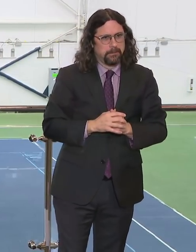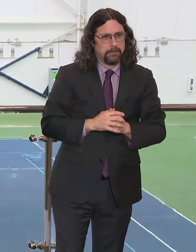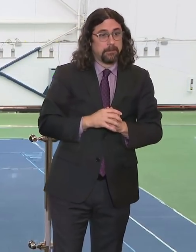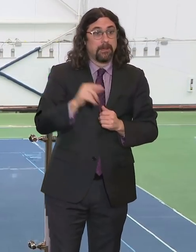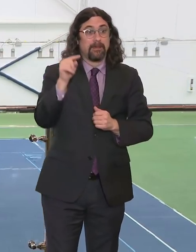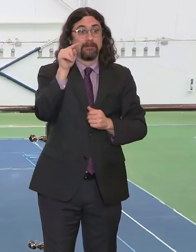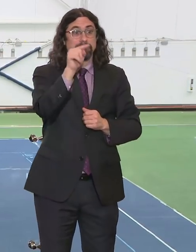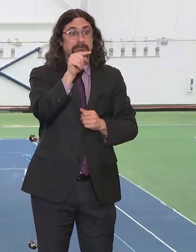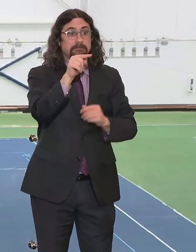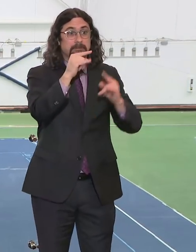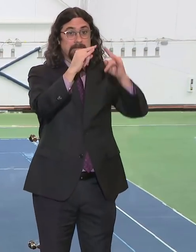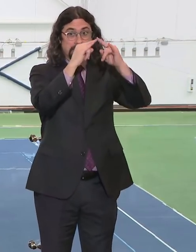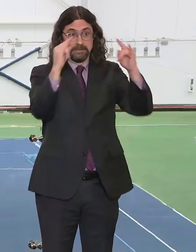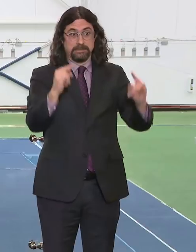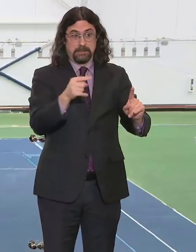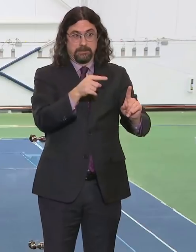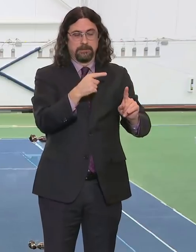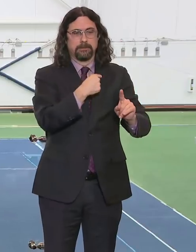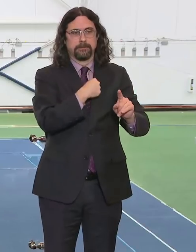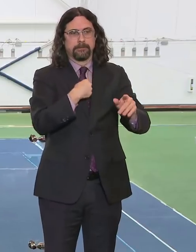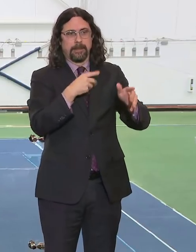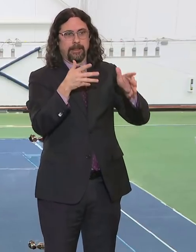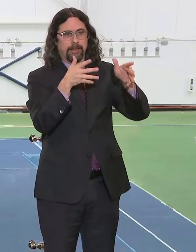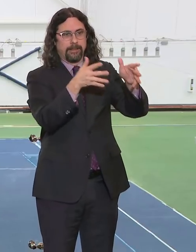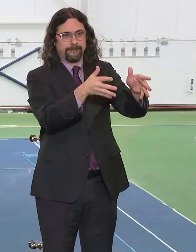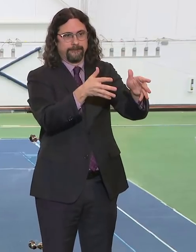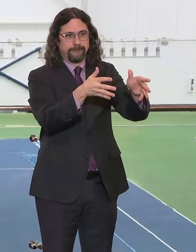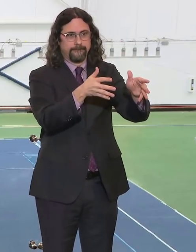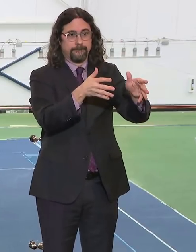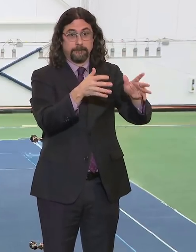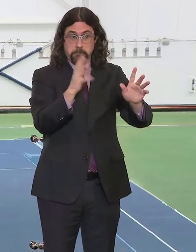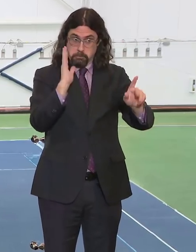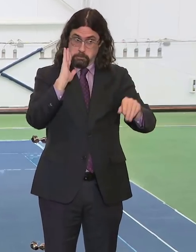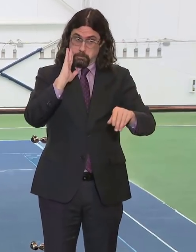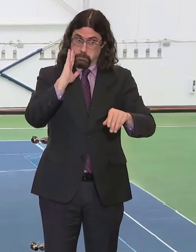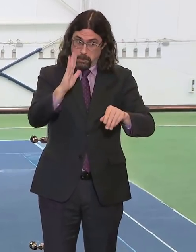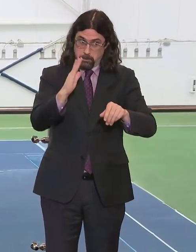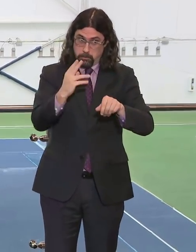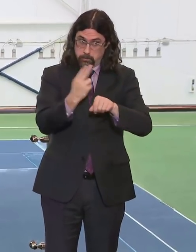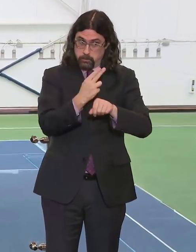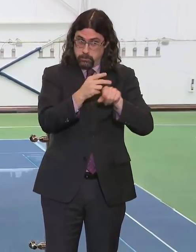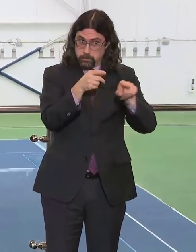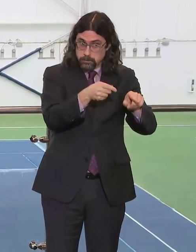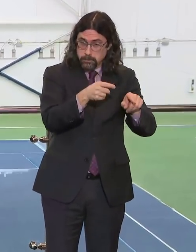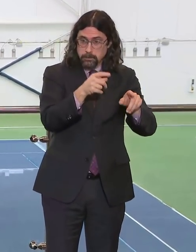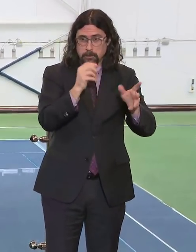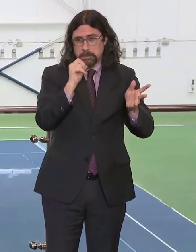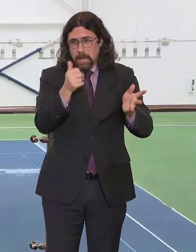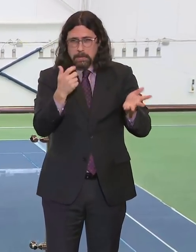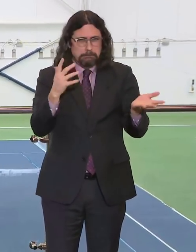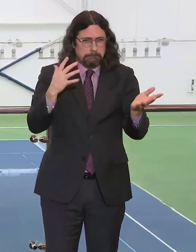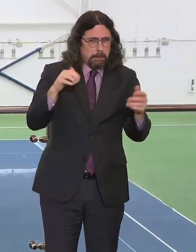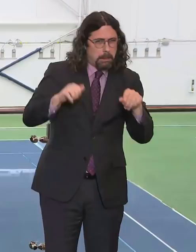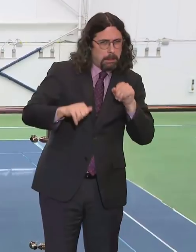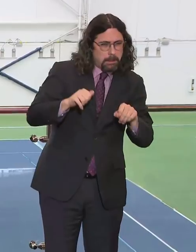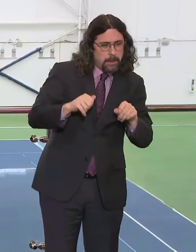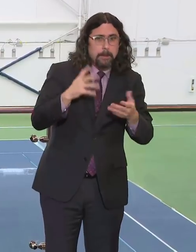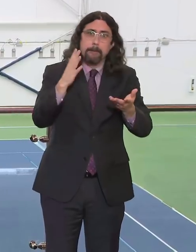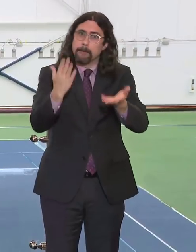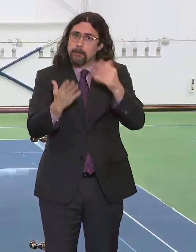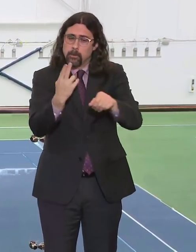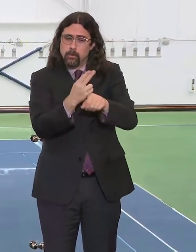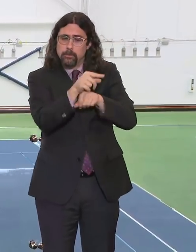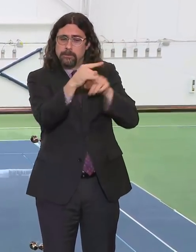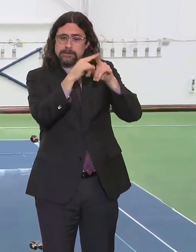to determine if we needed an additional use for it. So maybe it can be used for some of our food access distribution points. So we've been in contact with City Field